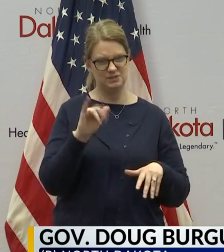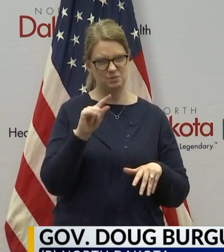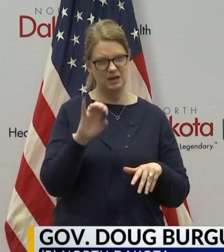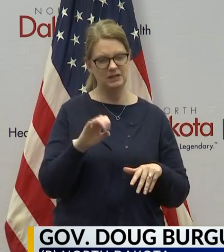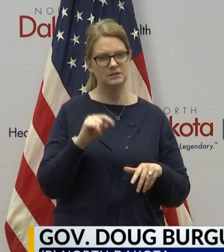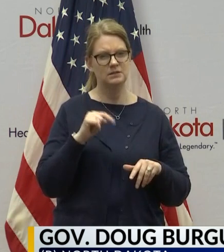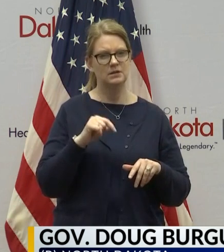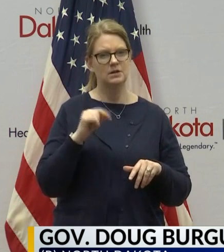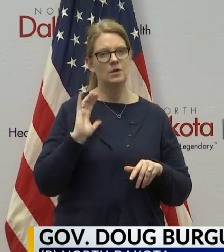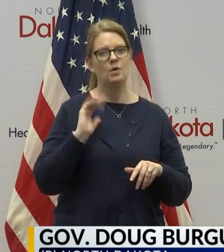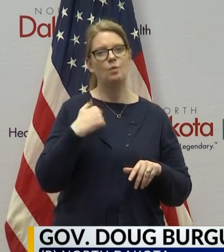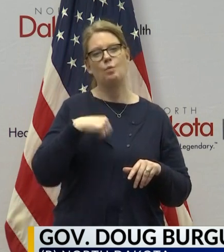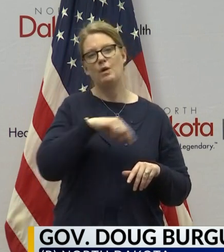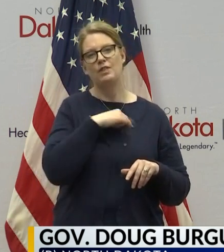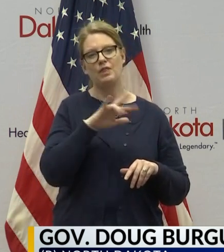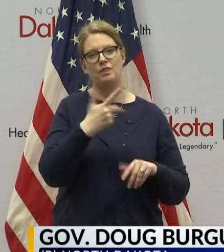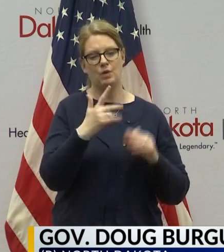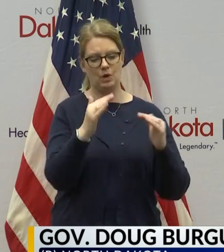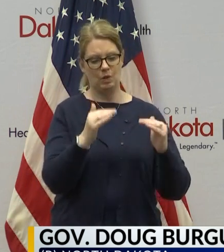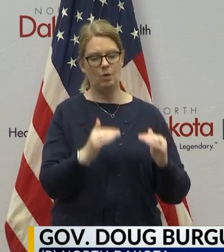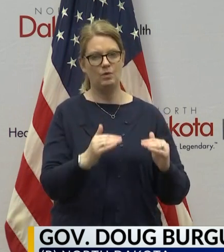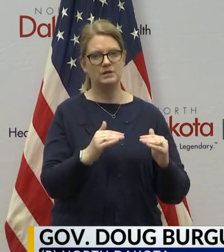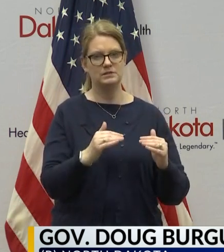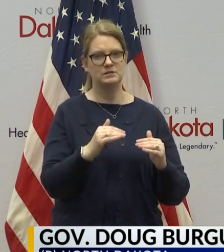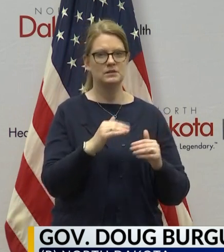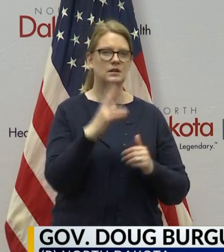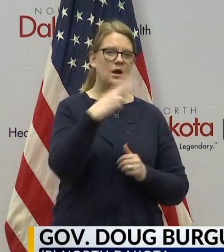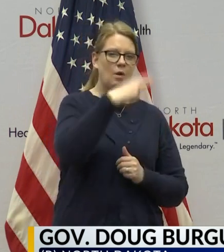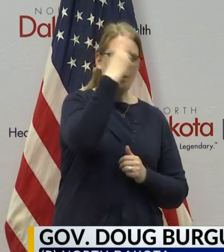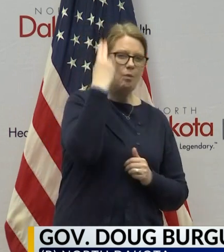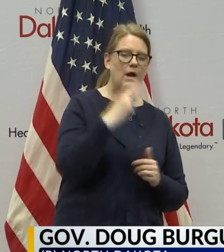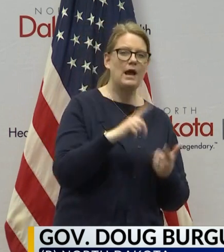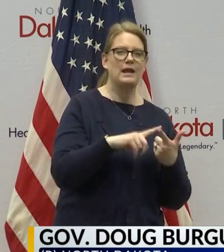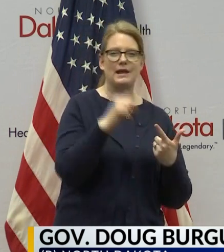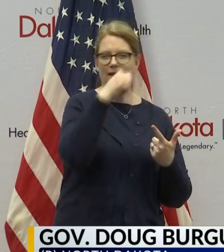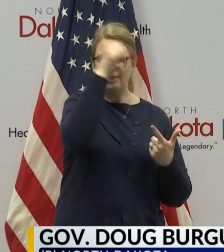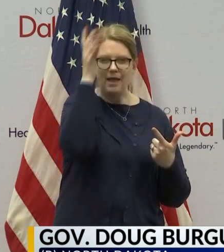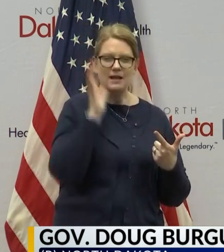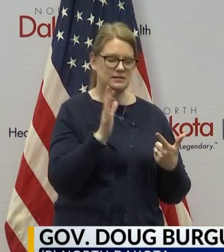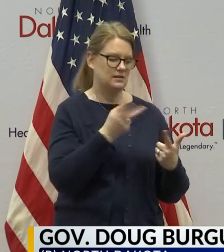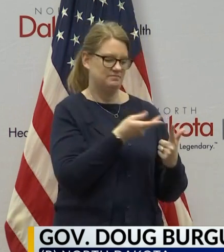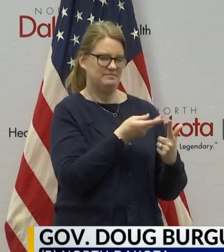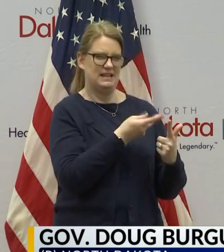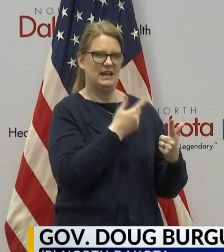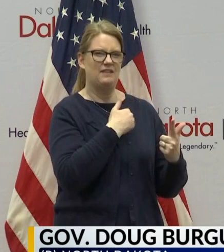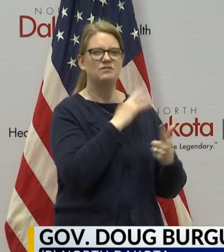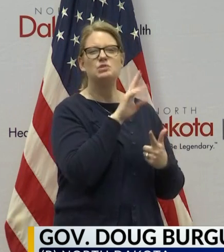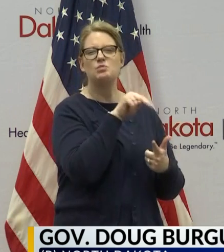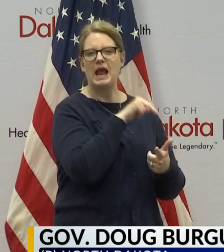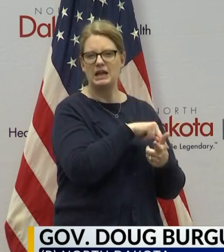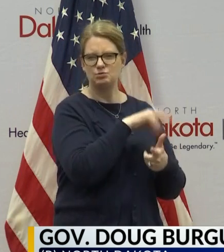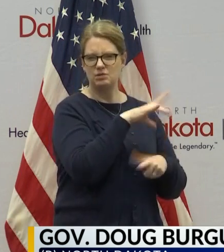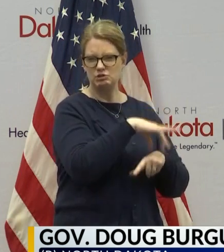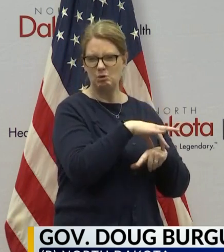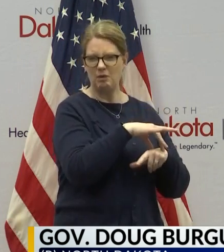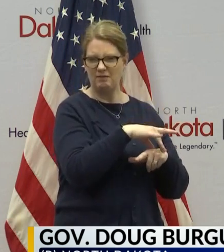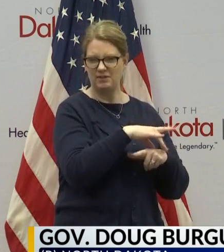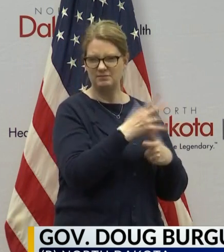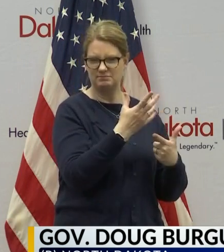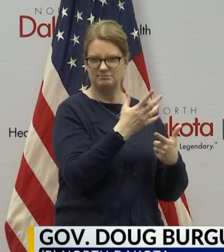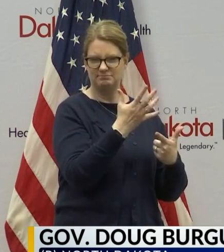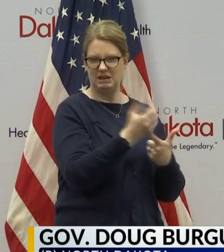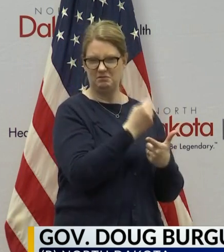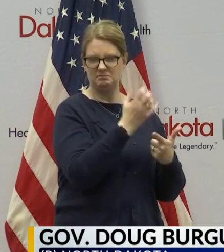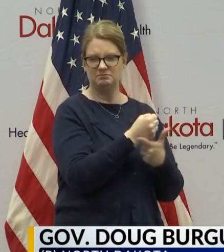and we're the third lowest. Only Alaska and Hawaii, which have got some also some natural geographic advantages the way North Dakota does,